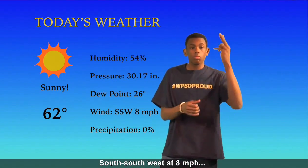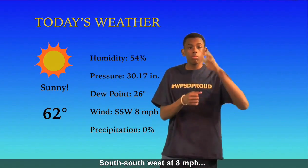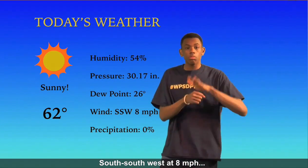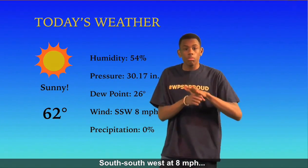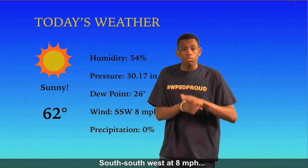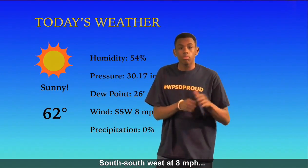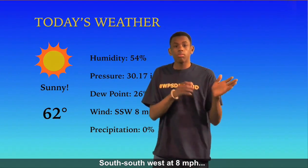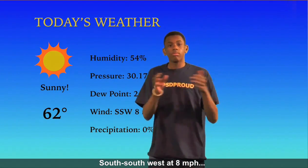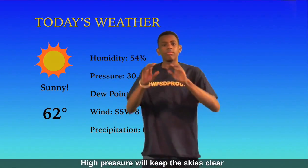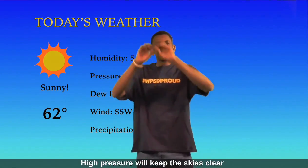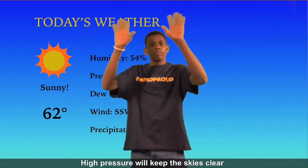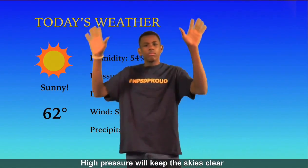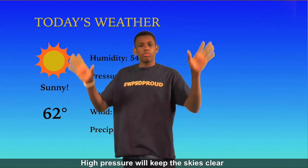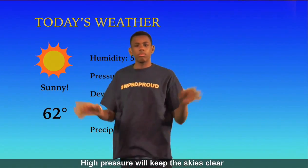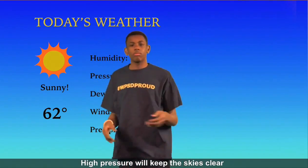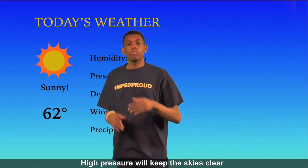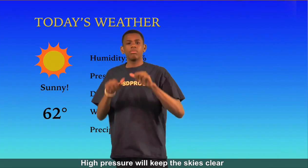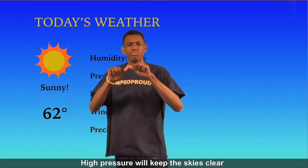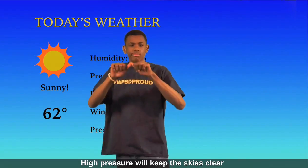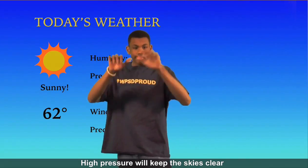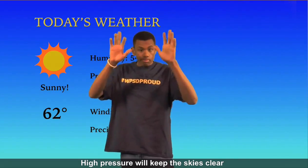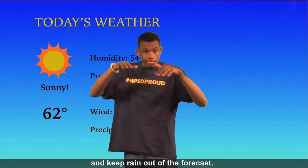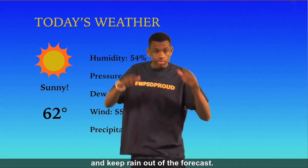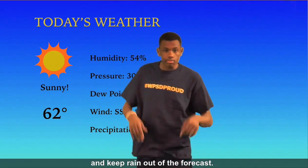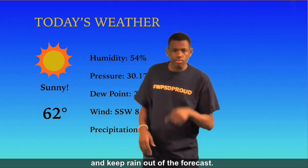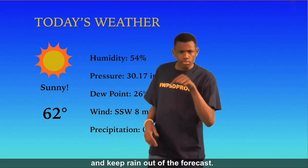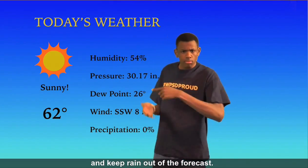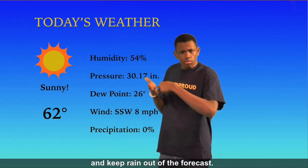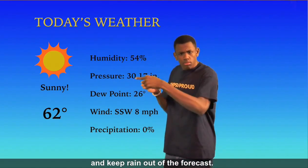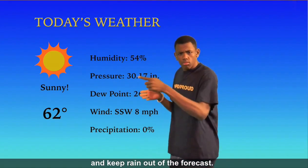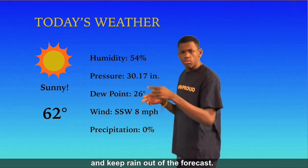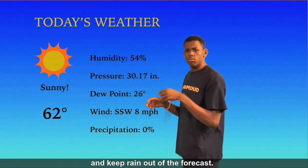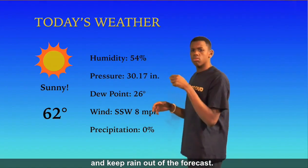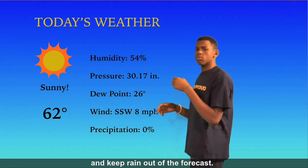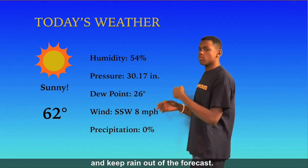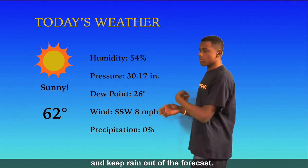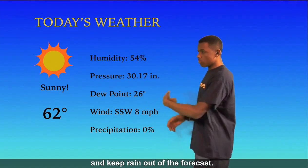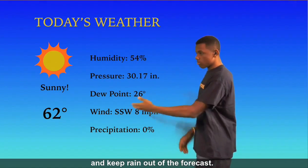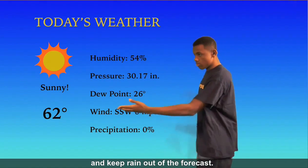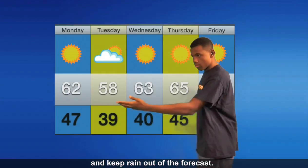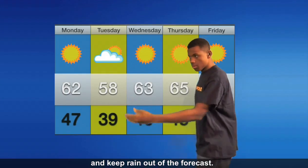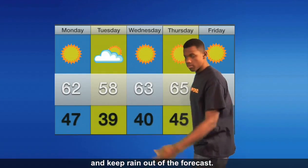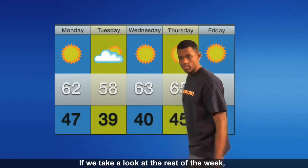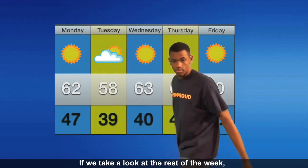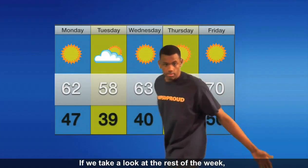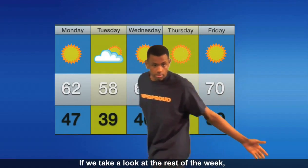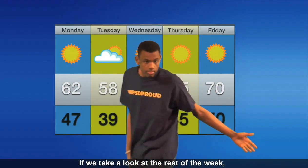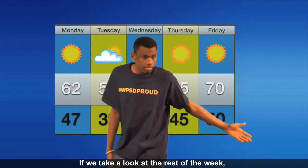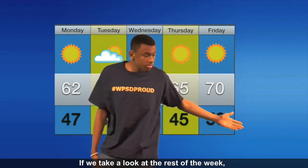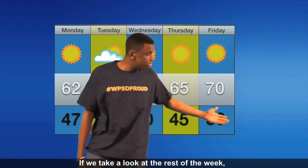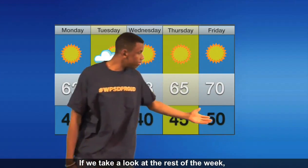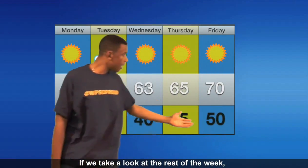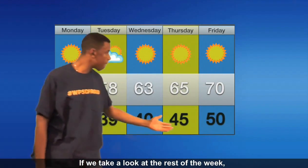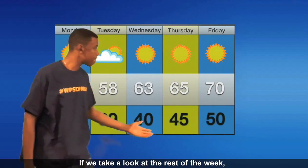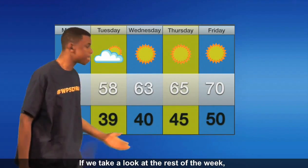miles per hour. High pressure will keep the skies clear and rain out of the forecast. If we look at the rest of the week,